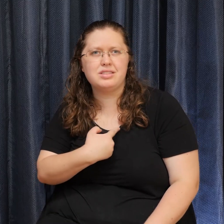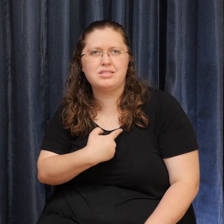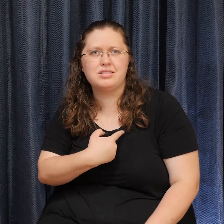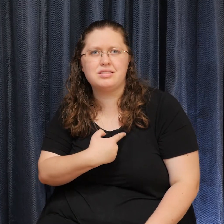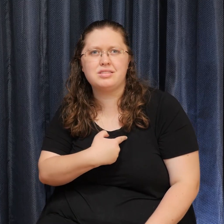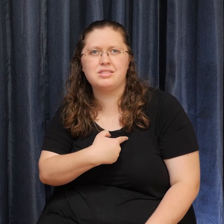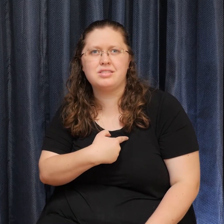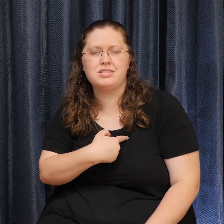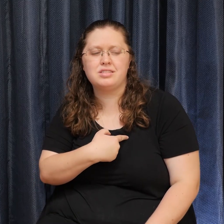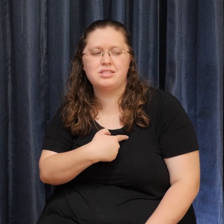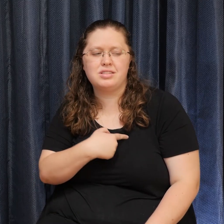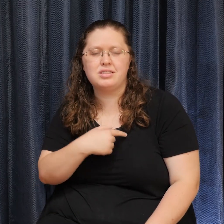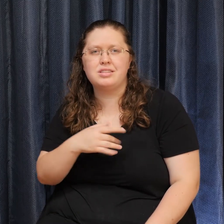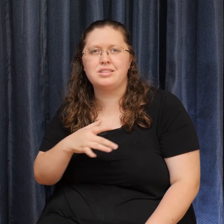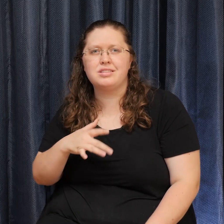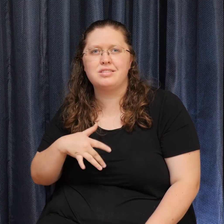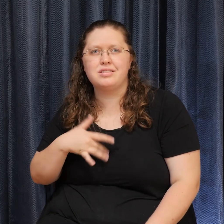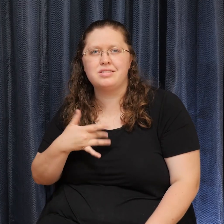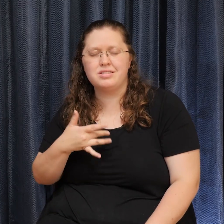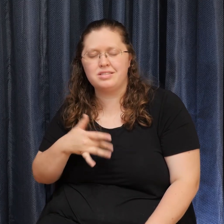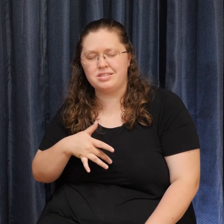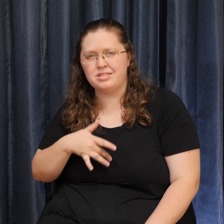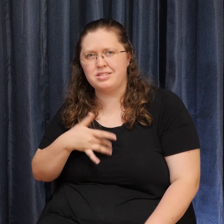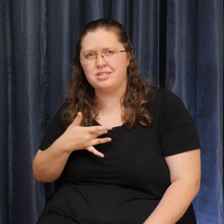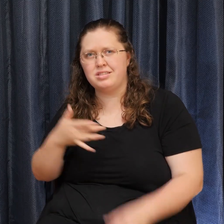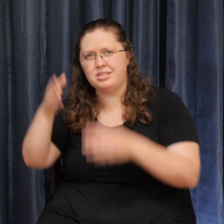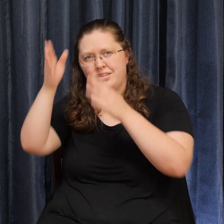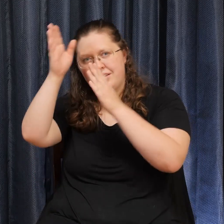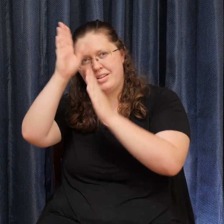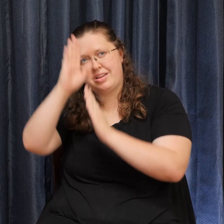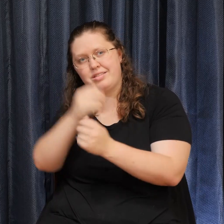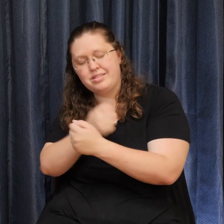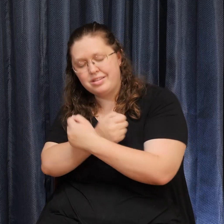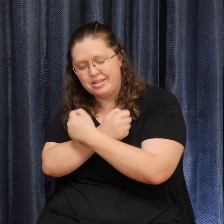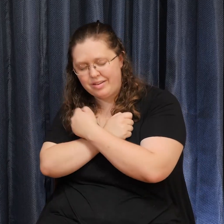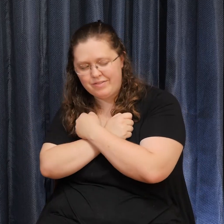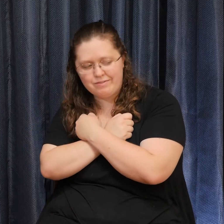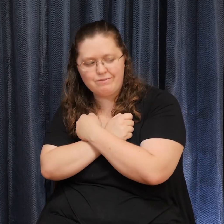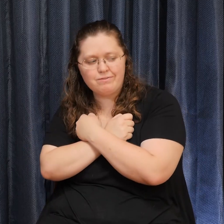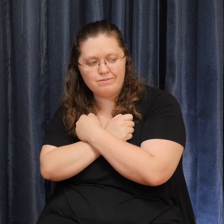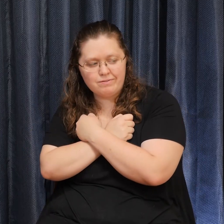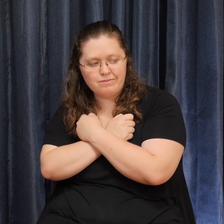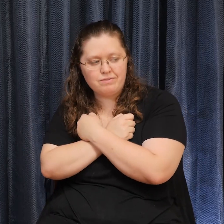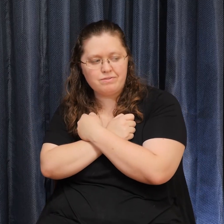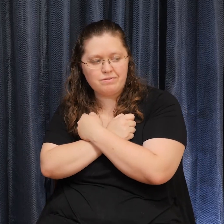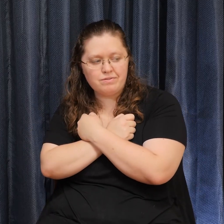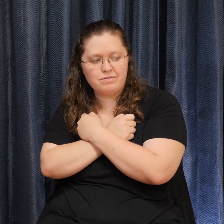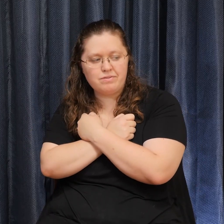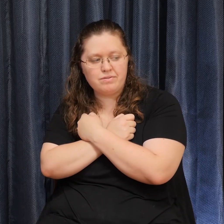fill God's love Let